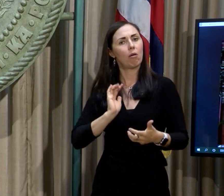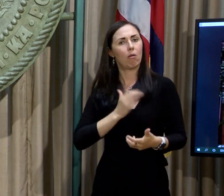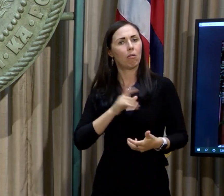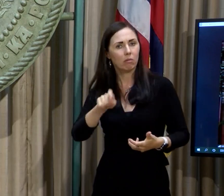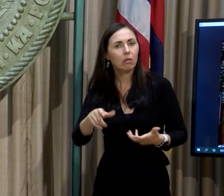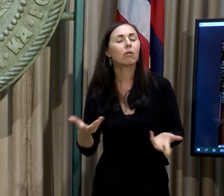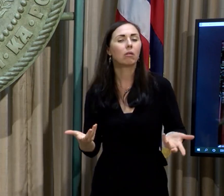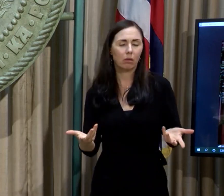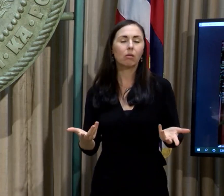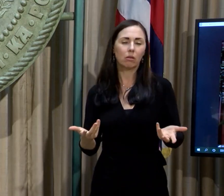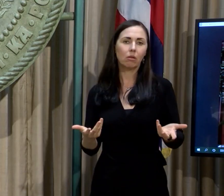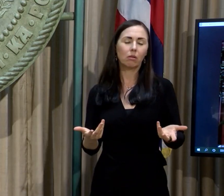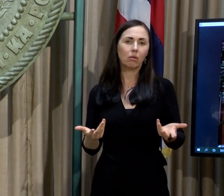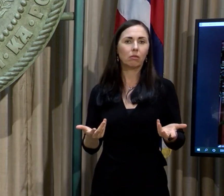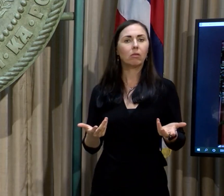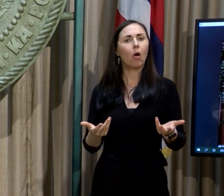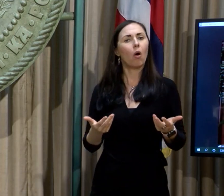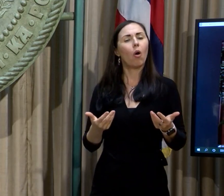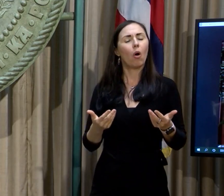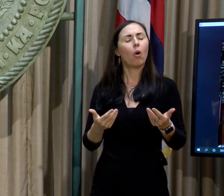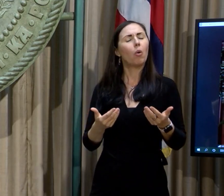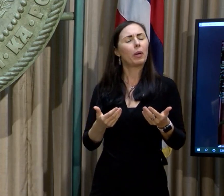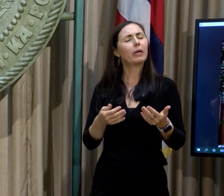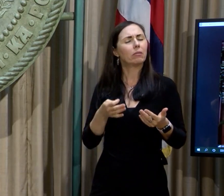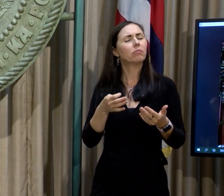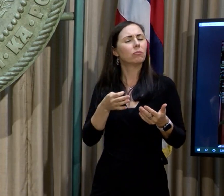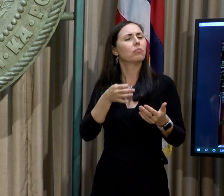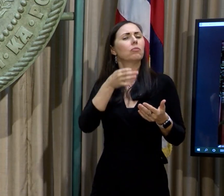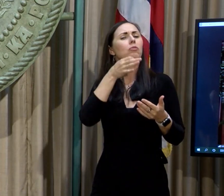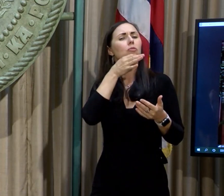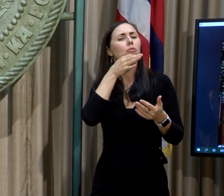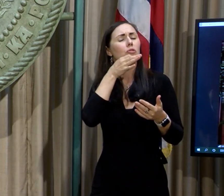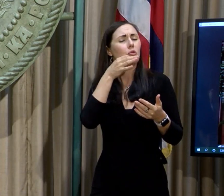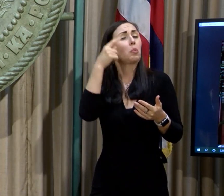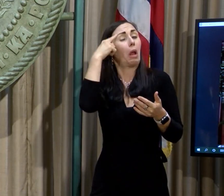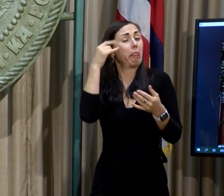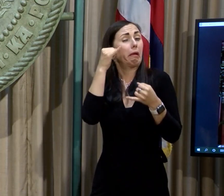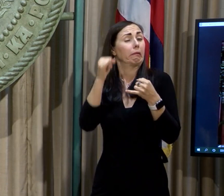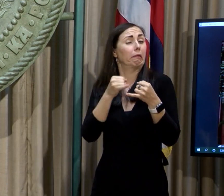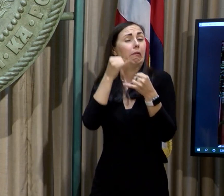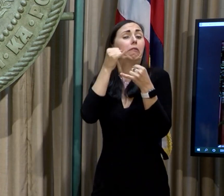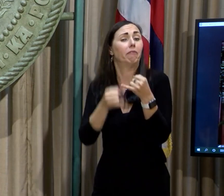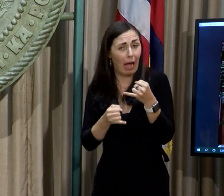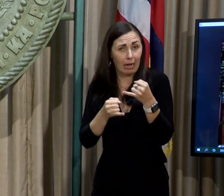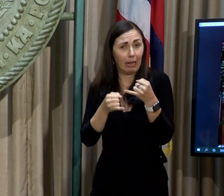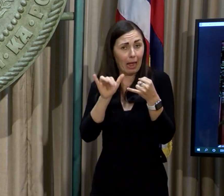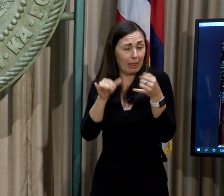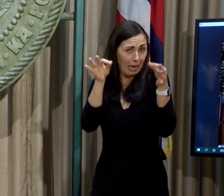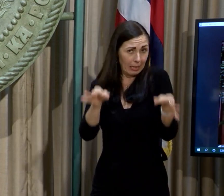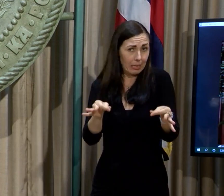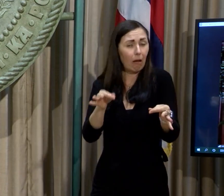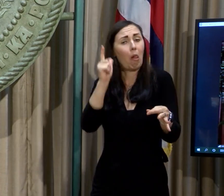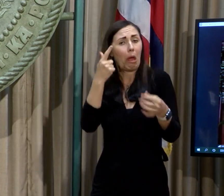we are getting close, I think, to finalizing that action. So we'll be making an announcement.